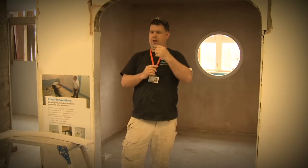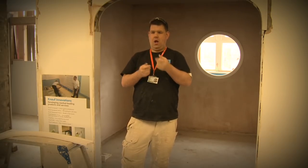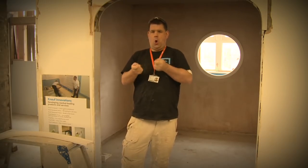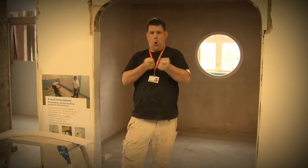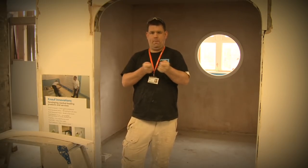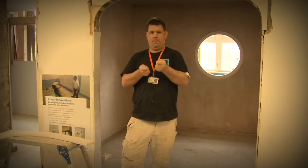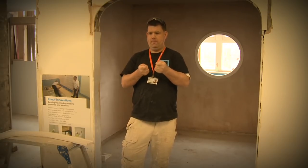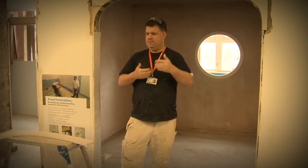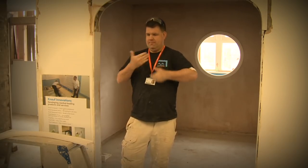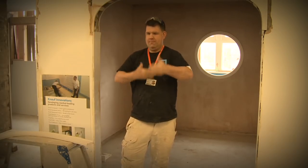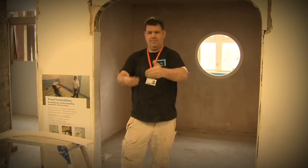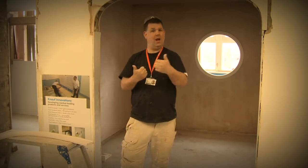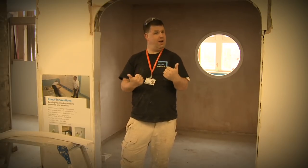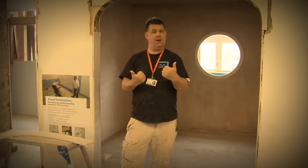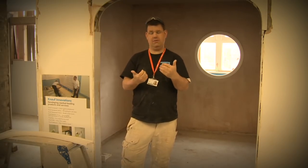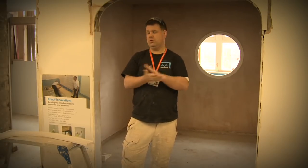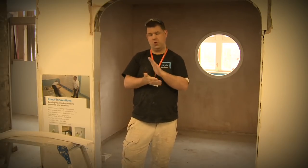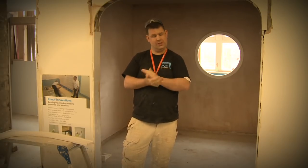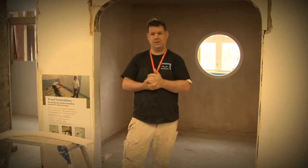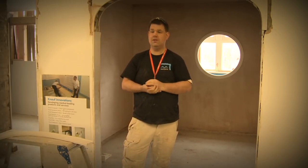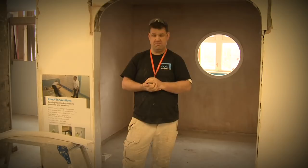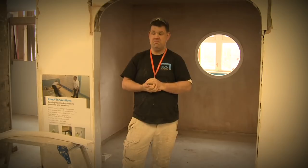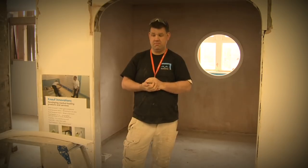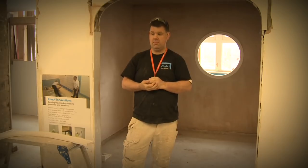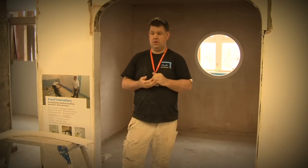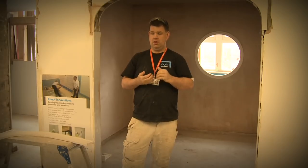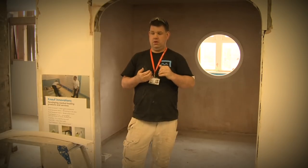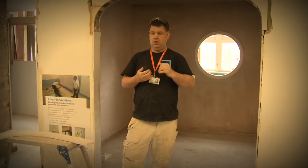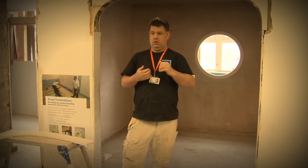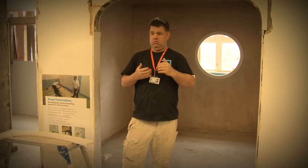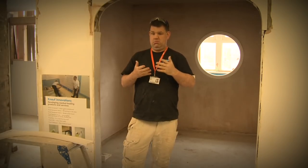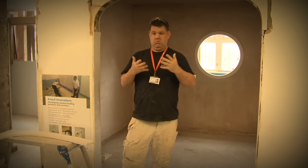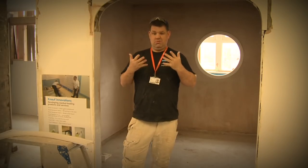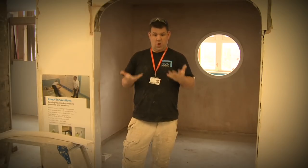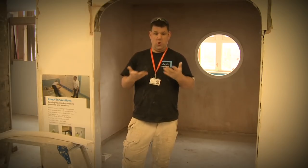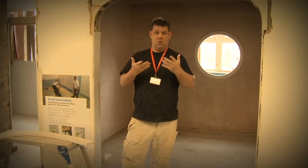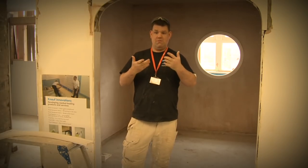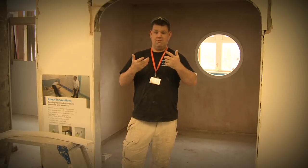There are more competitions coming up soon too. They really help to build confidence and help you to learn to cope with pressure.